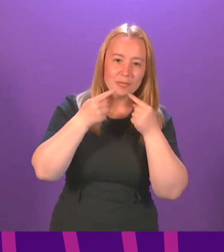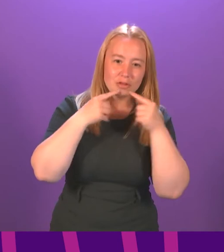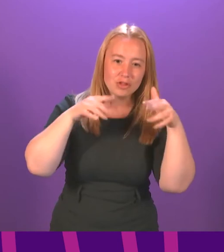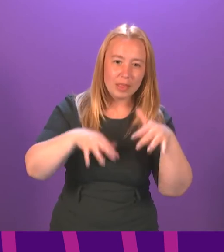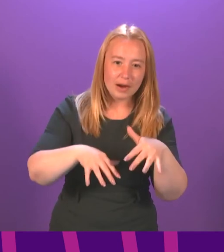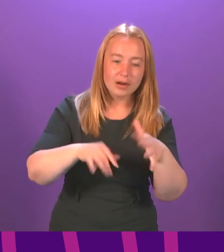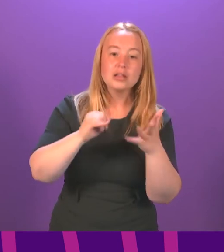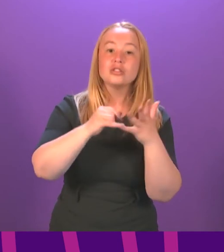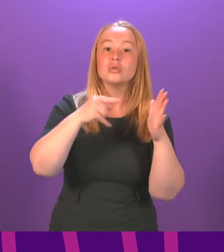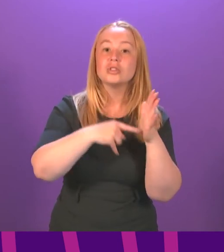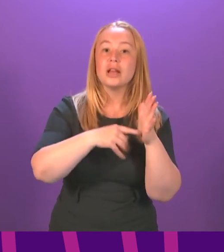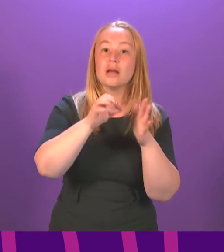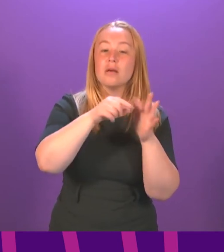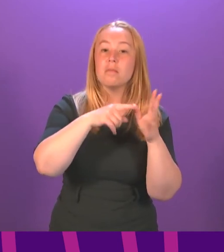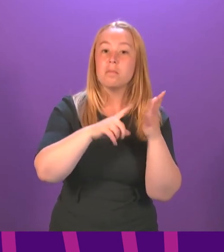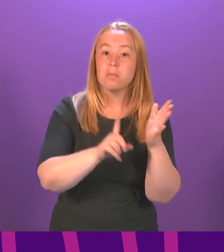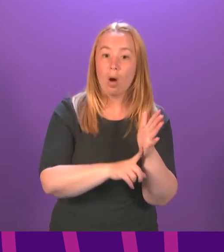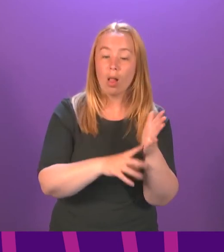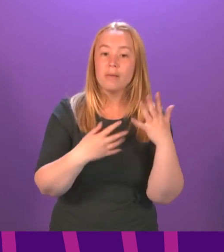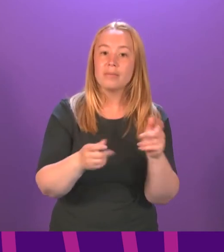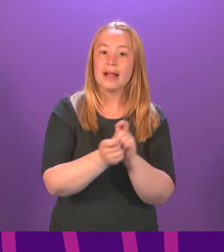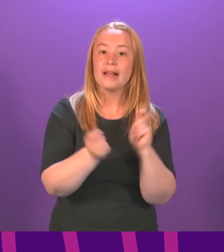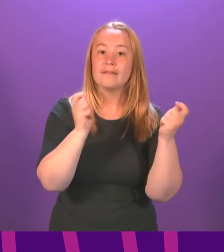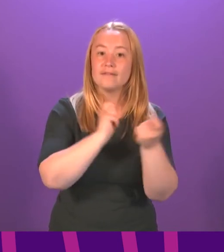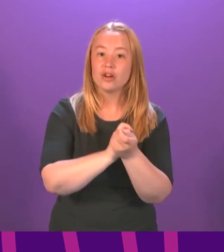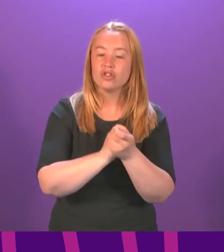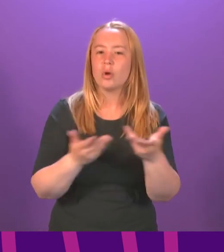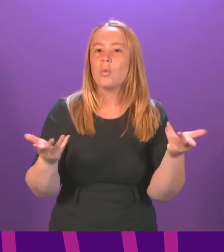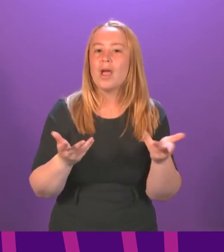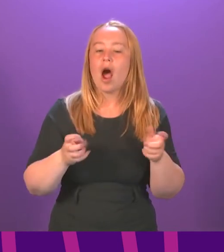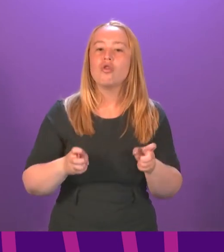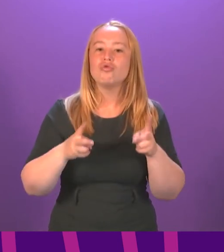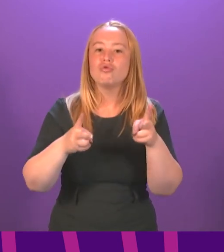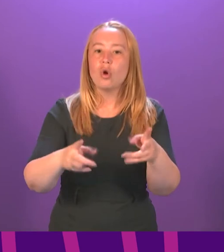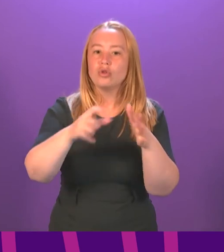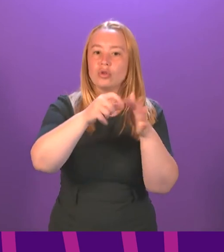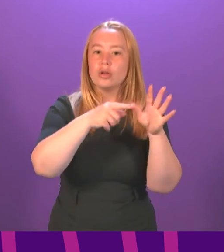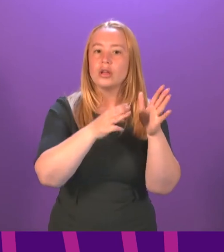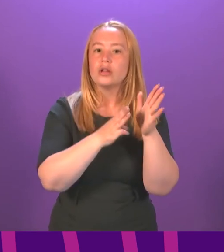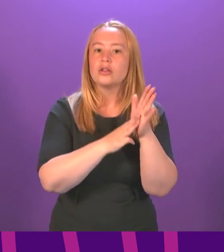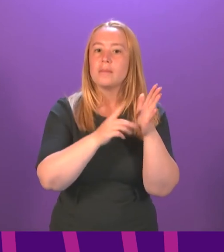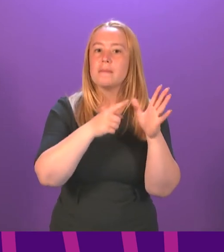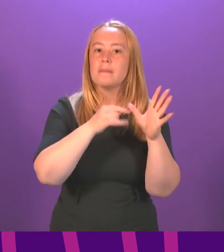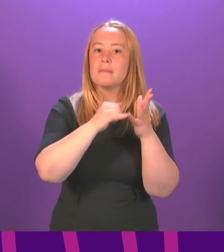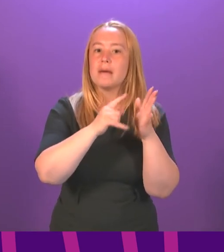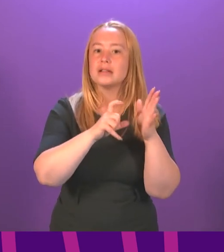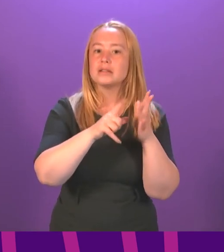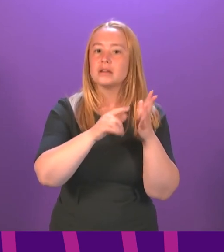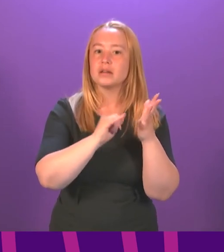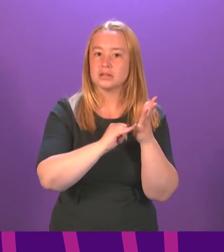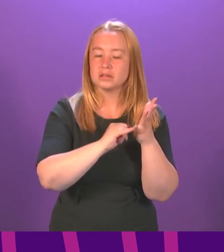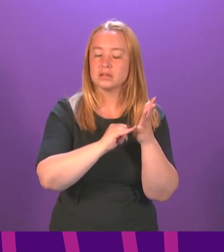when St Paul, fresh from his conversion on the road to Damascus, tried to meet the twelve apostles, it was